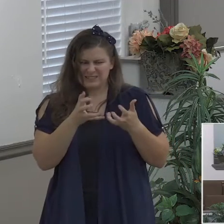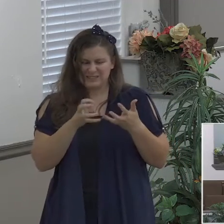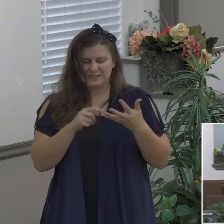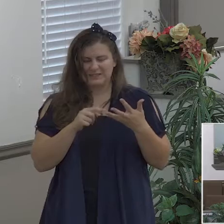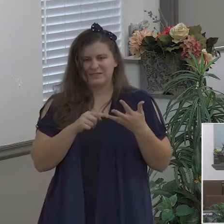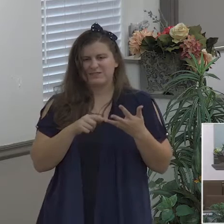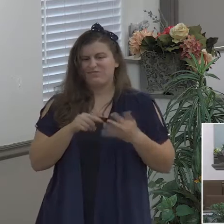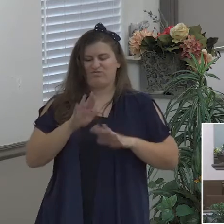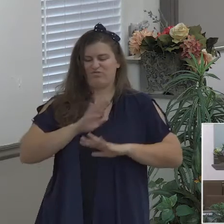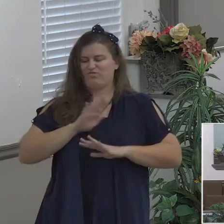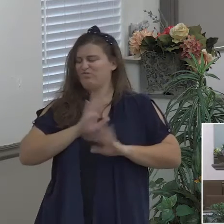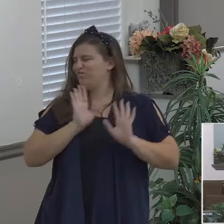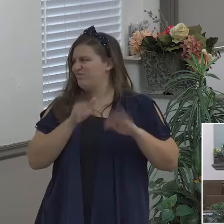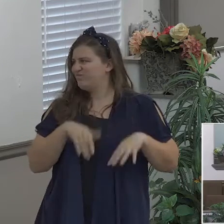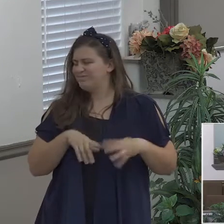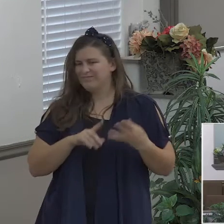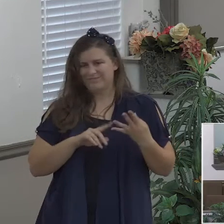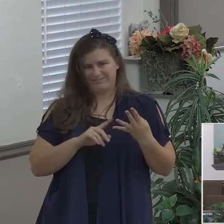temper